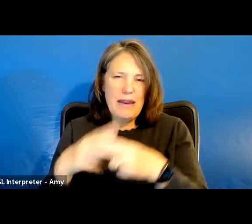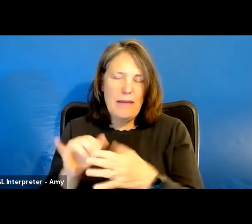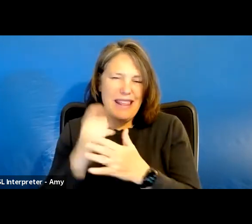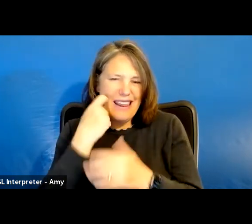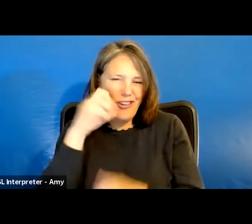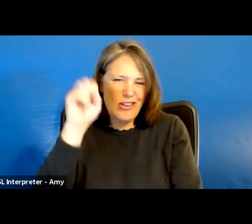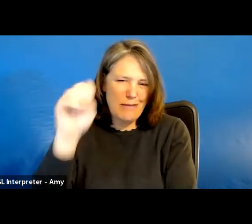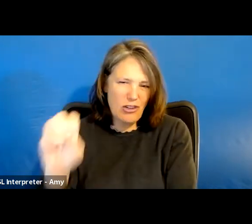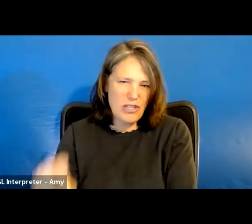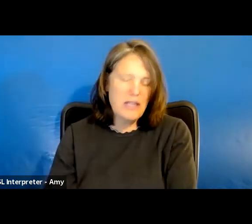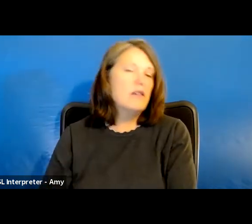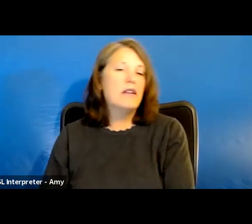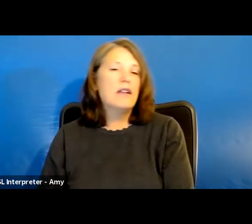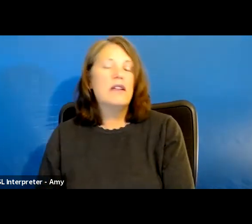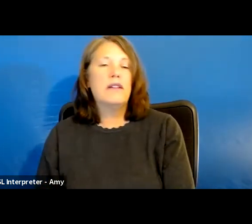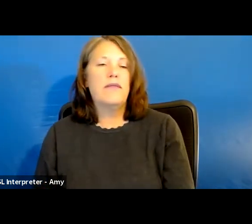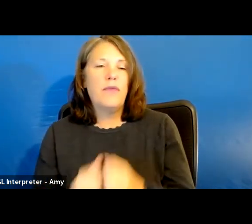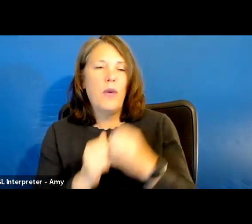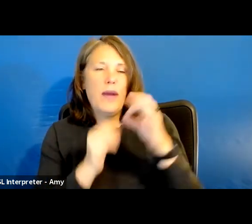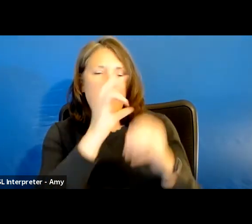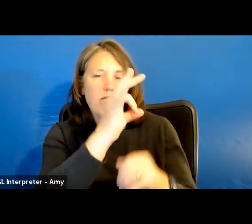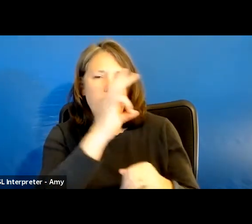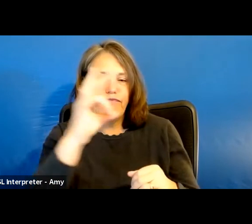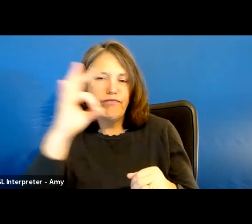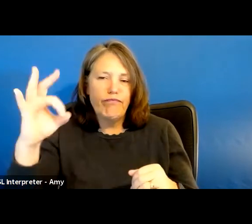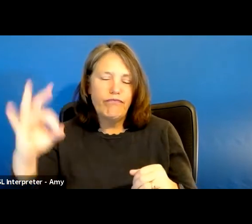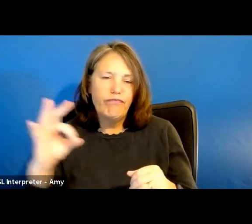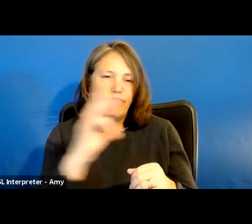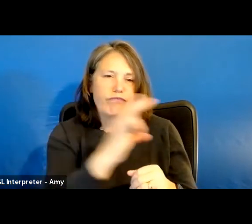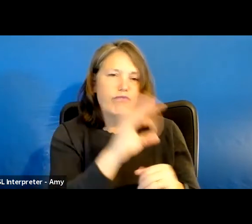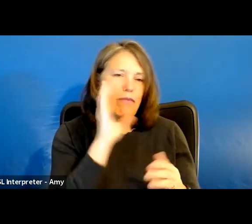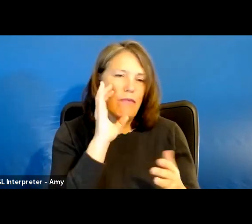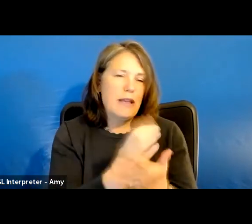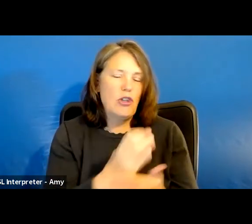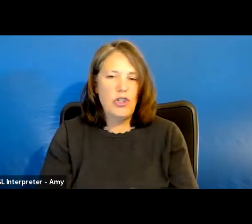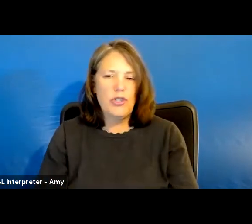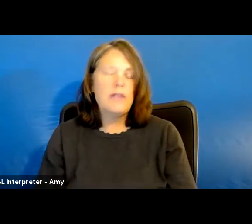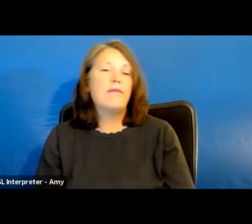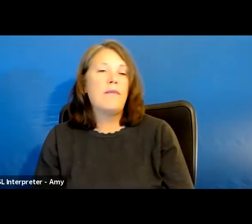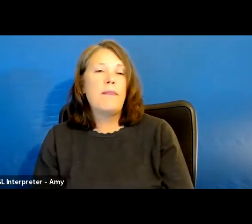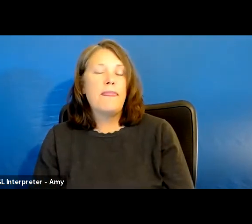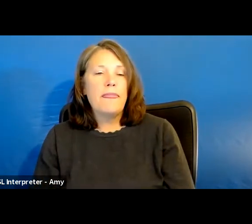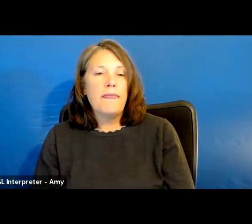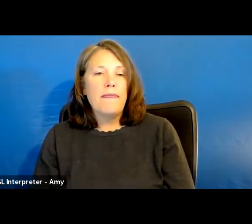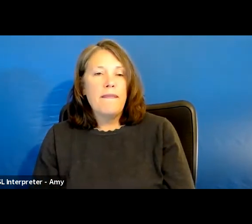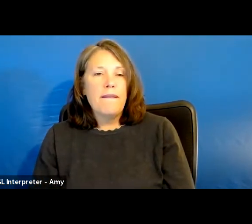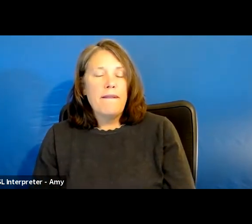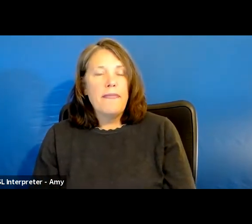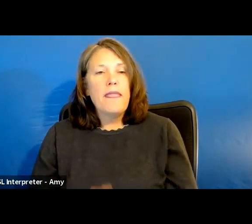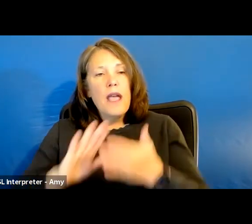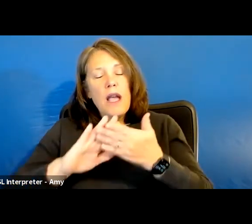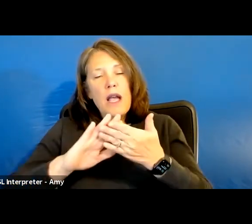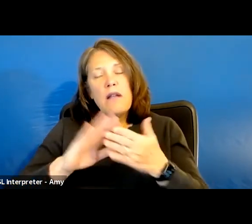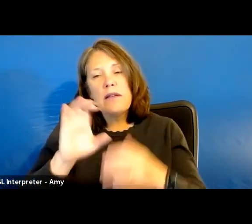mentioned with a small photo thumbnail photo above. The community living skills disability